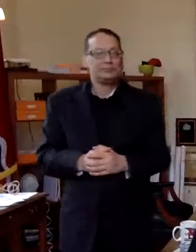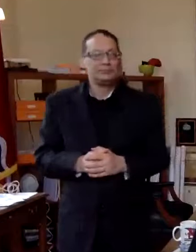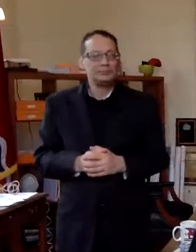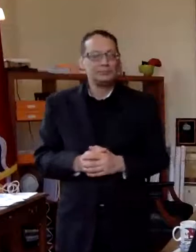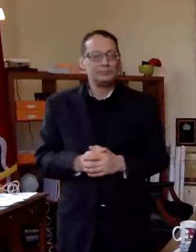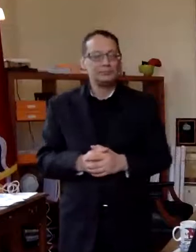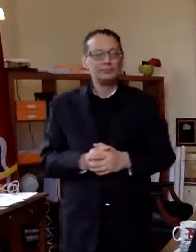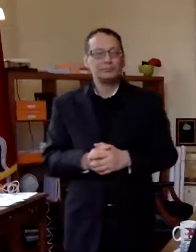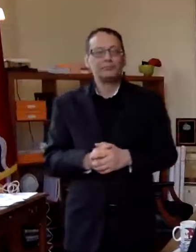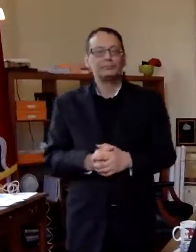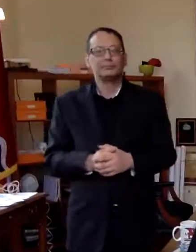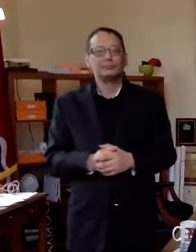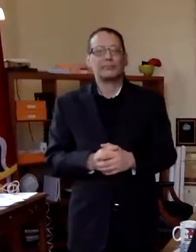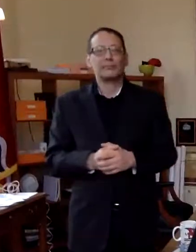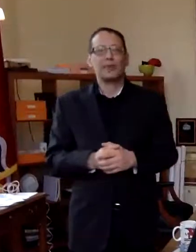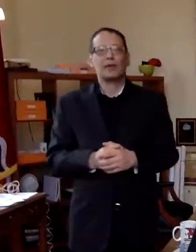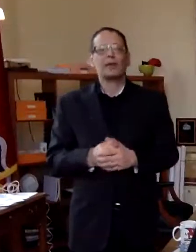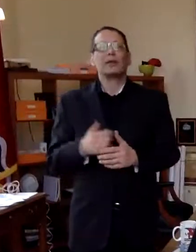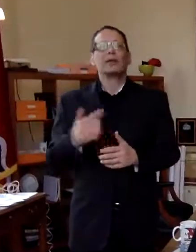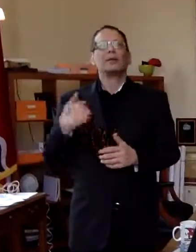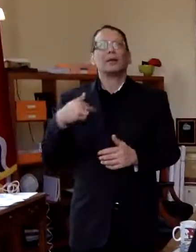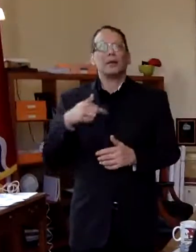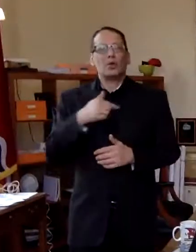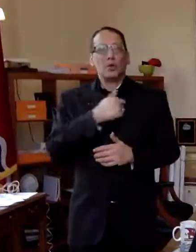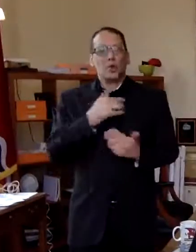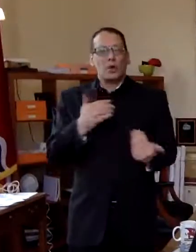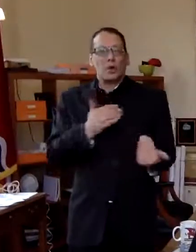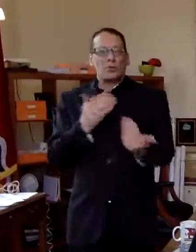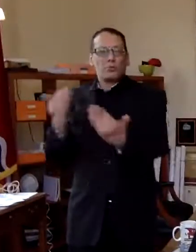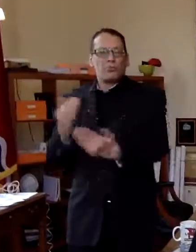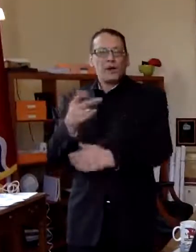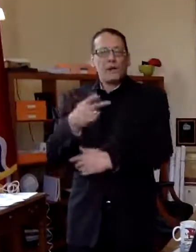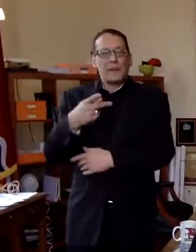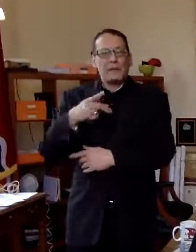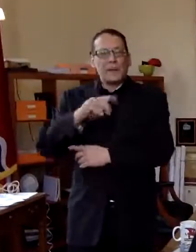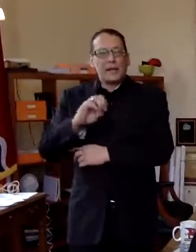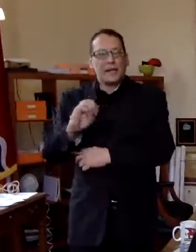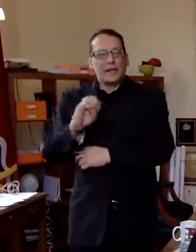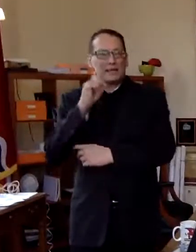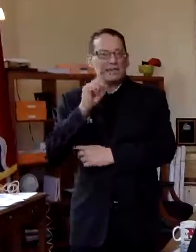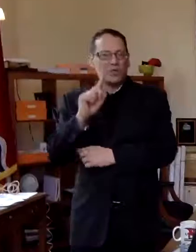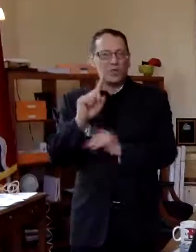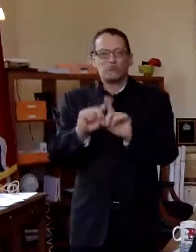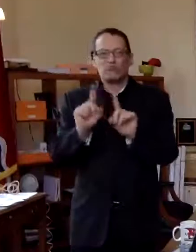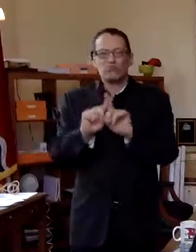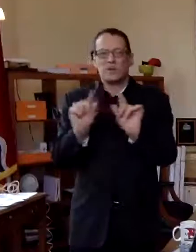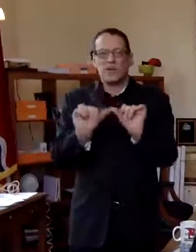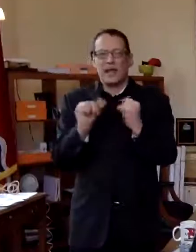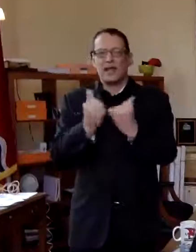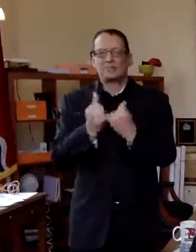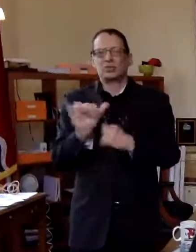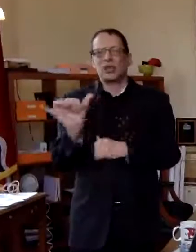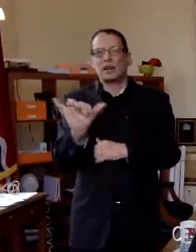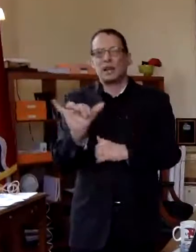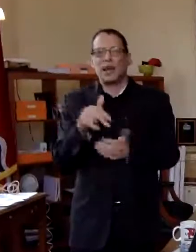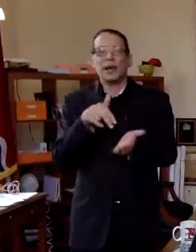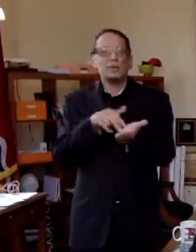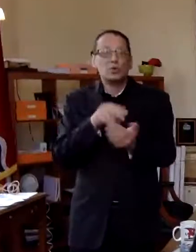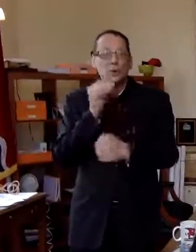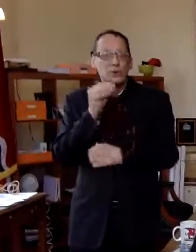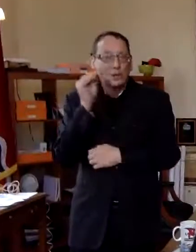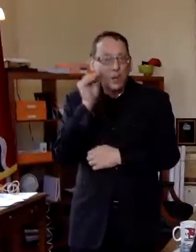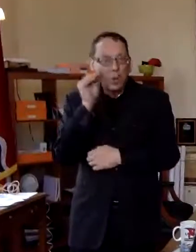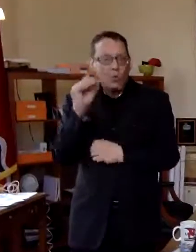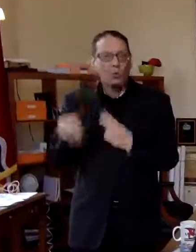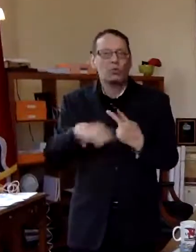so we have been providing ppe to a number of agencies such as nursing homes